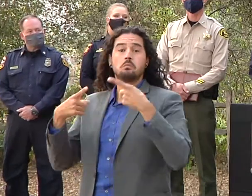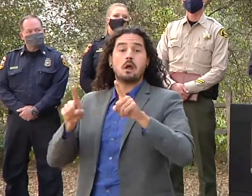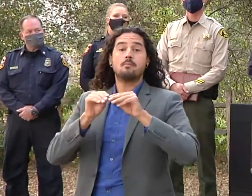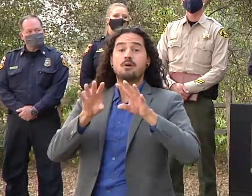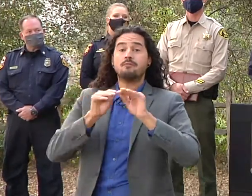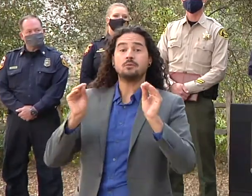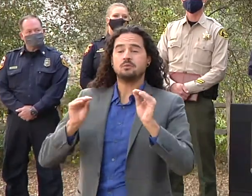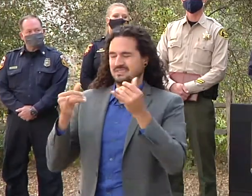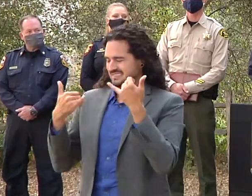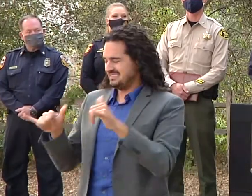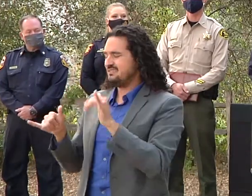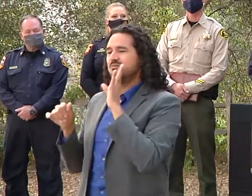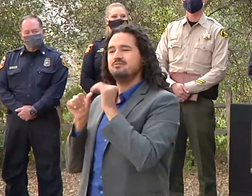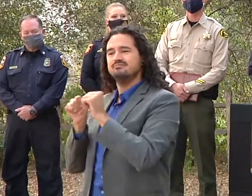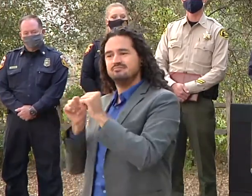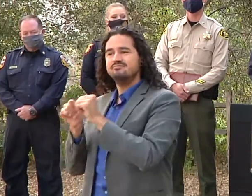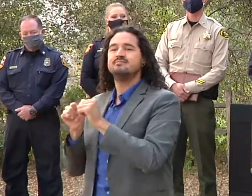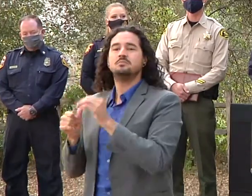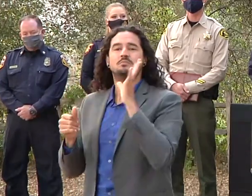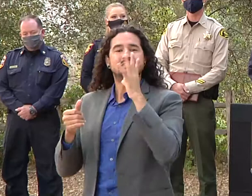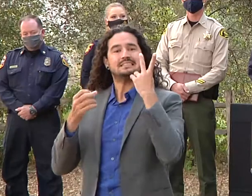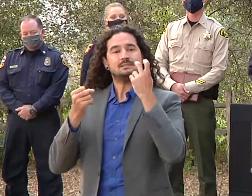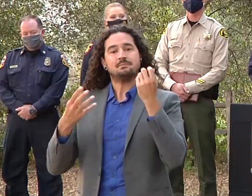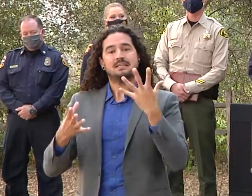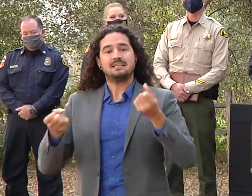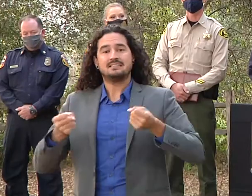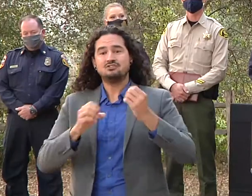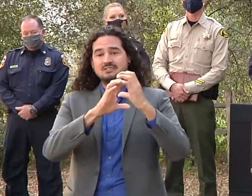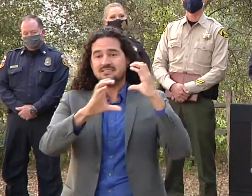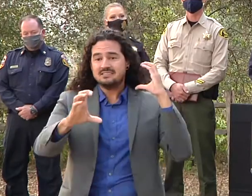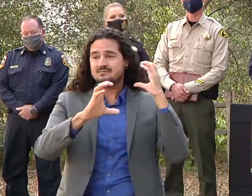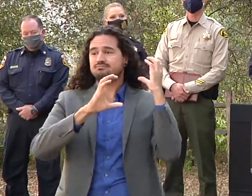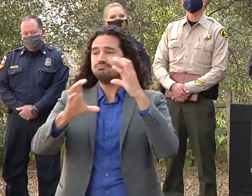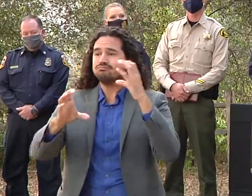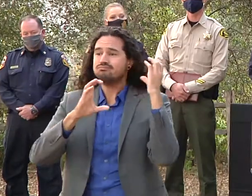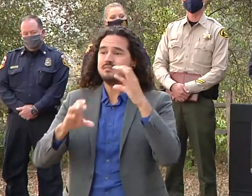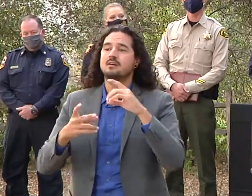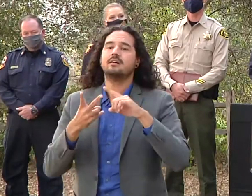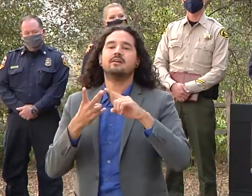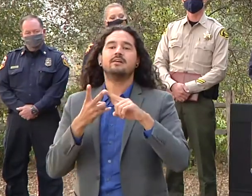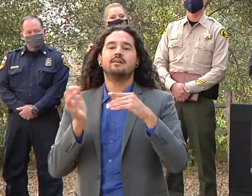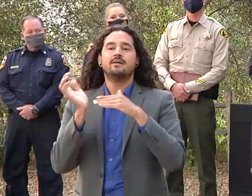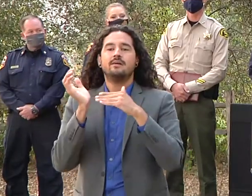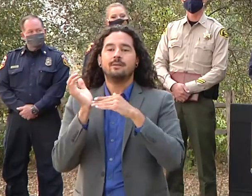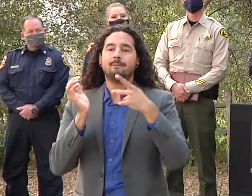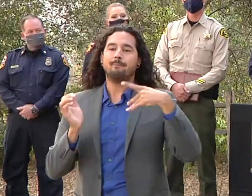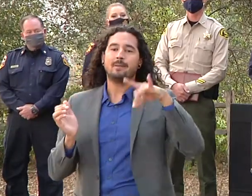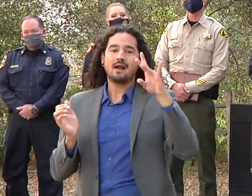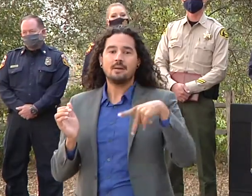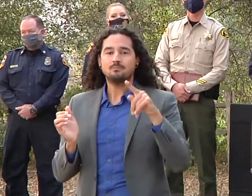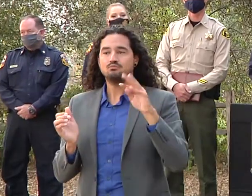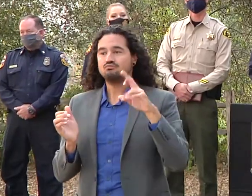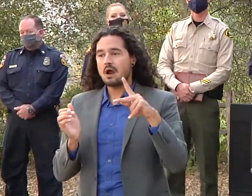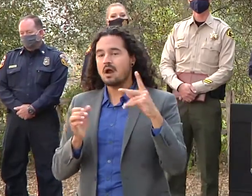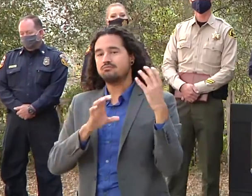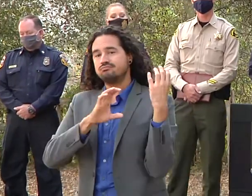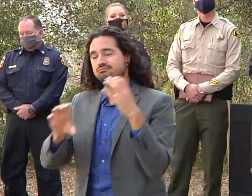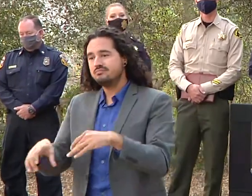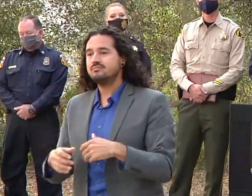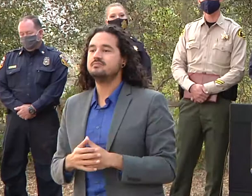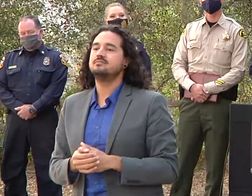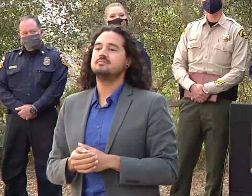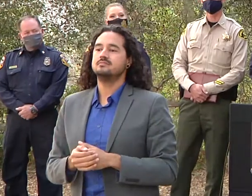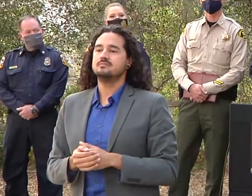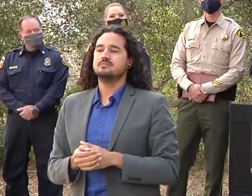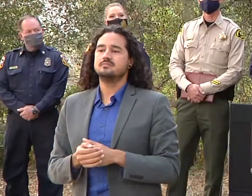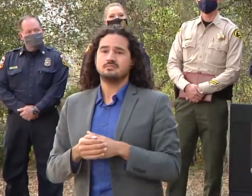engines and apparatus pickups coming through and they're going to be challenged with the roadways with the population increase back in a